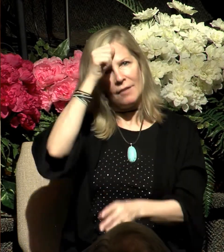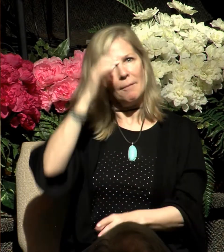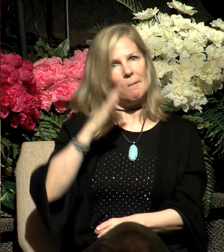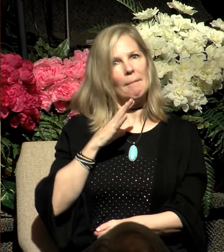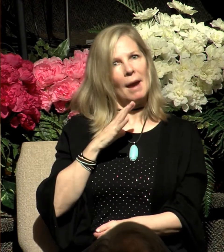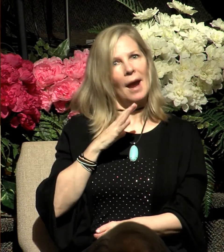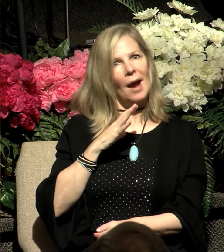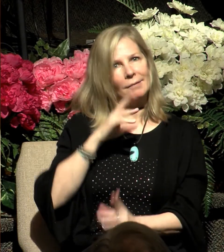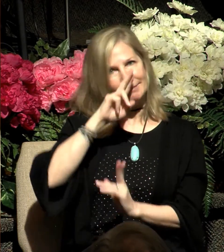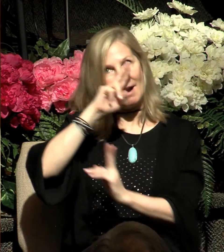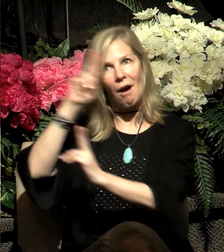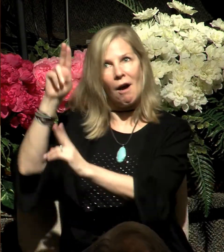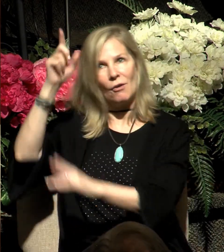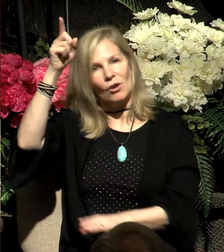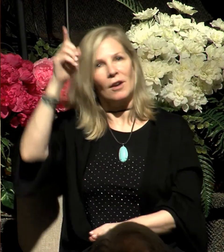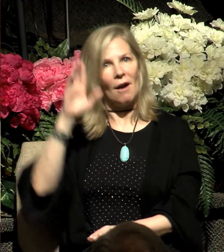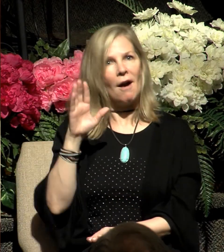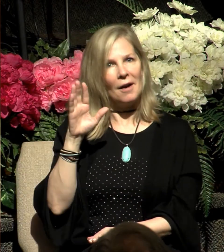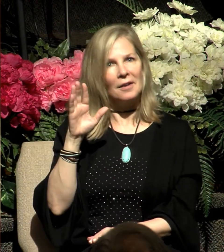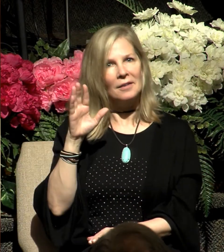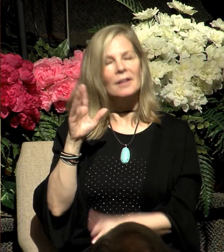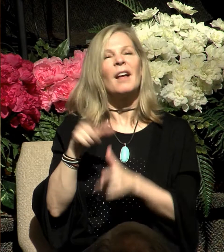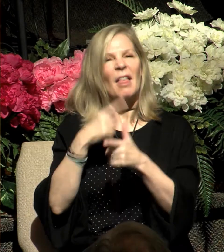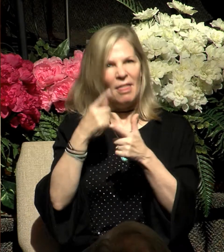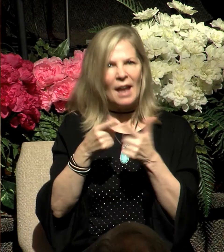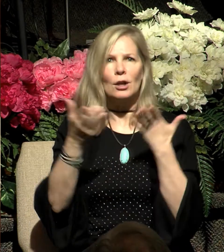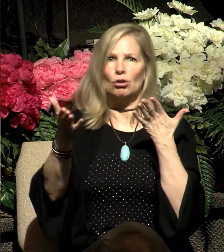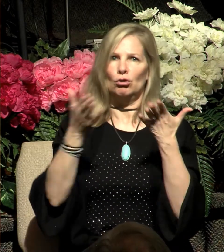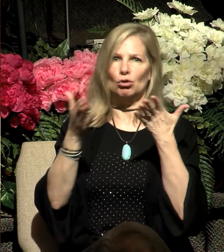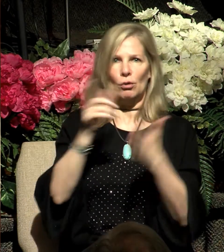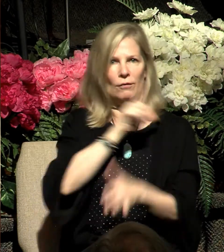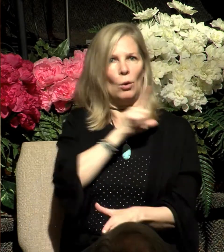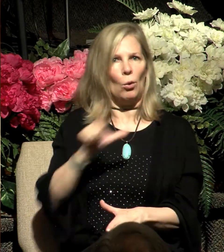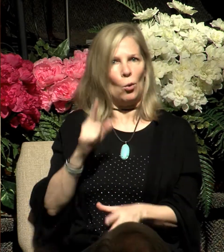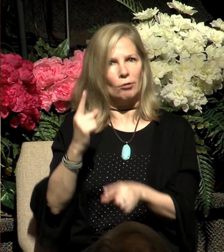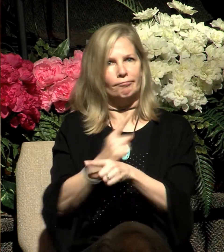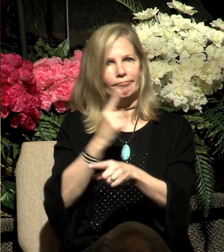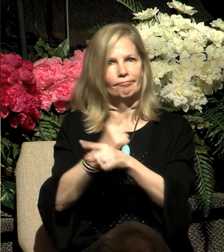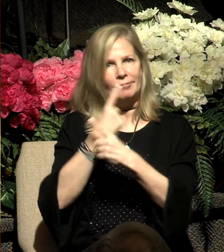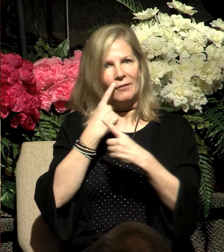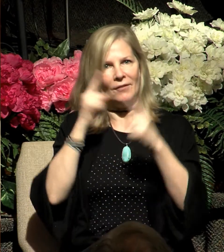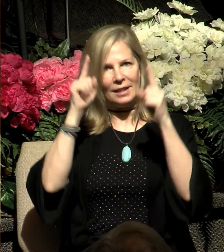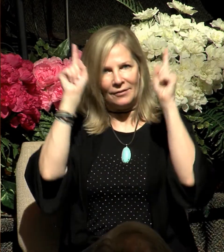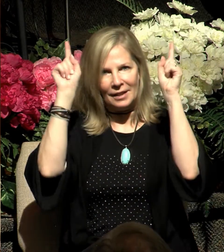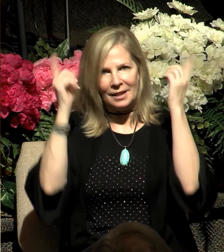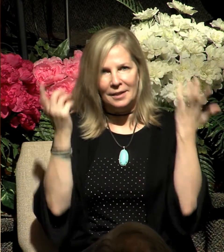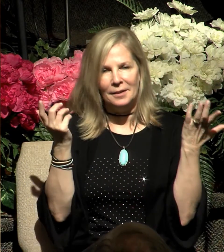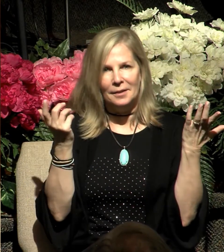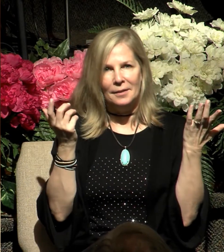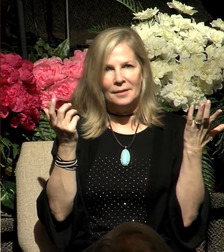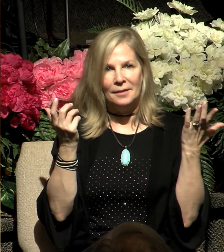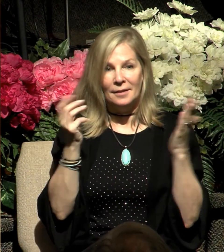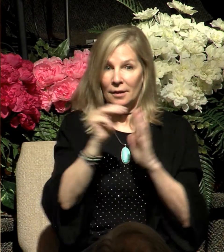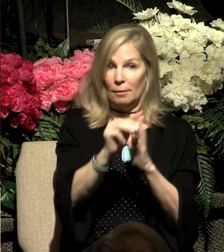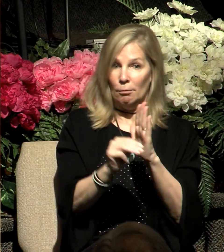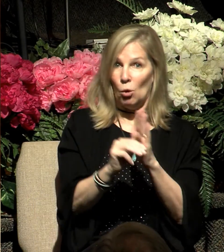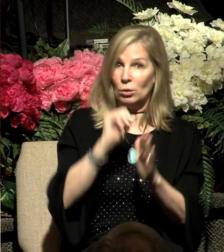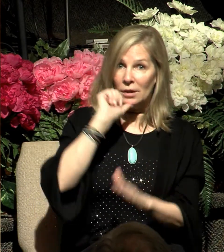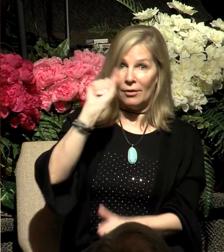that the Lord wanted him to be, so that he could serve the Lord effectively. And listen, Moses isn't the only one this has ever happened